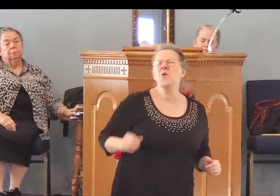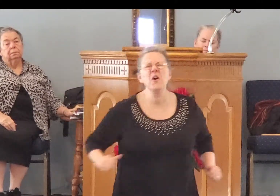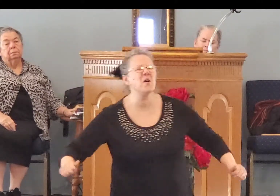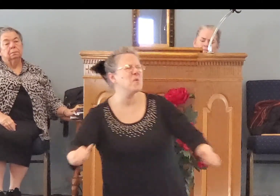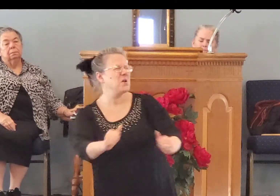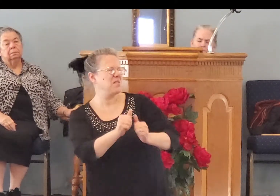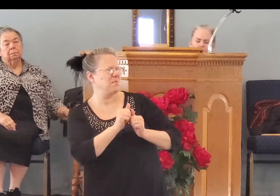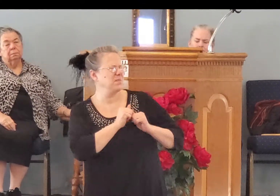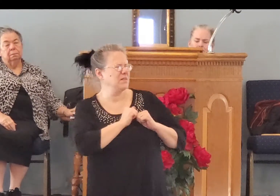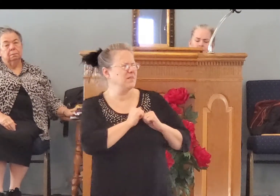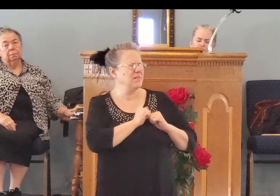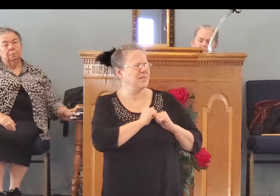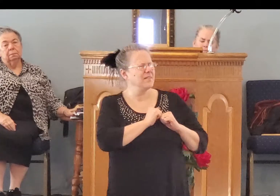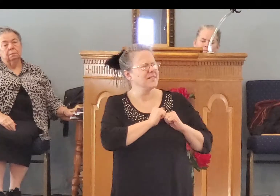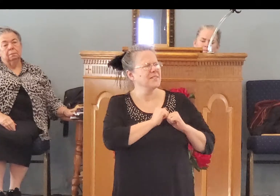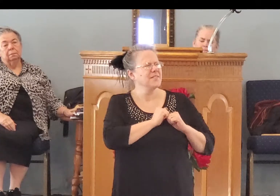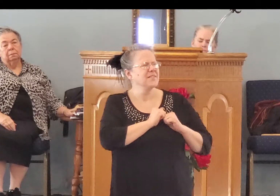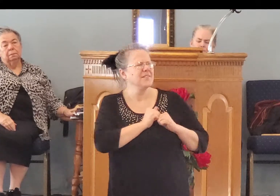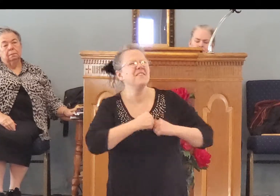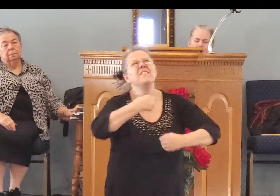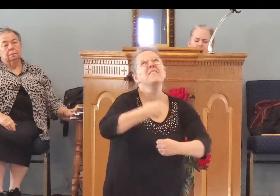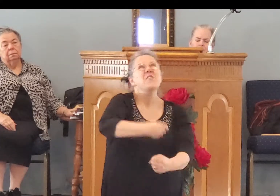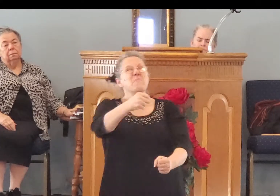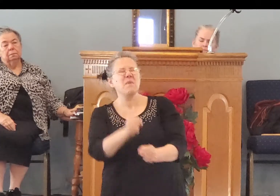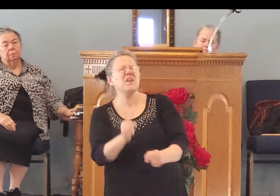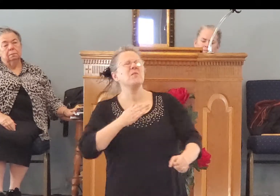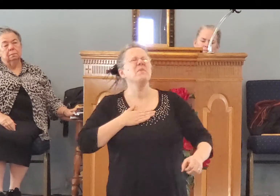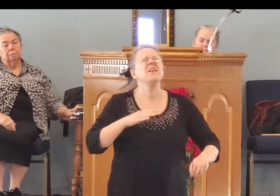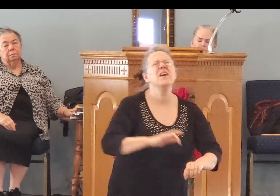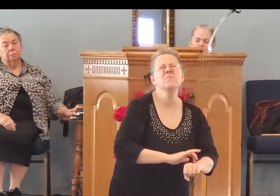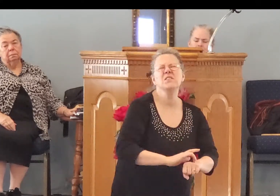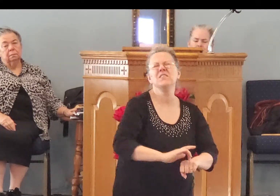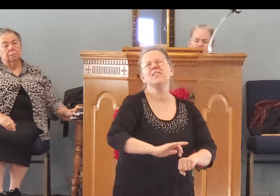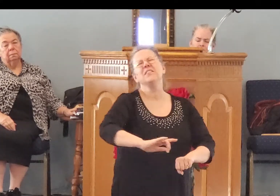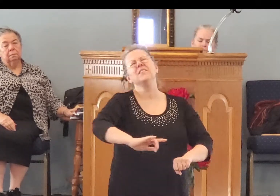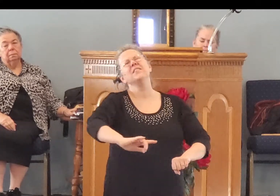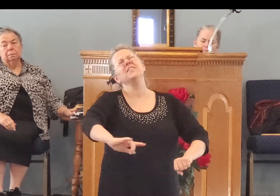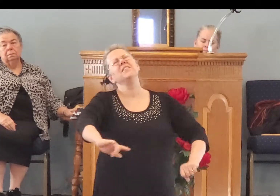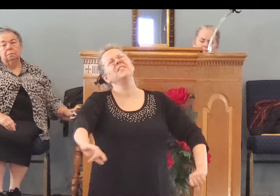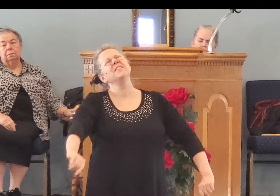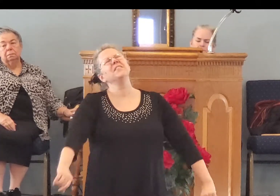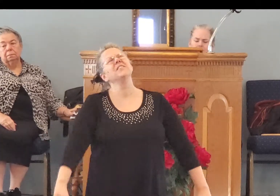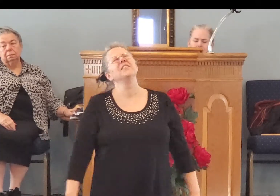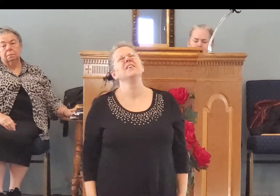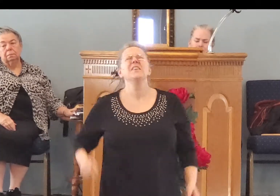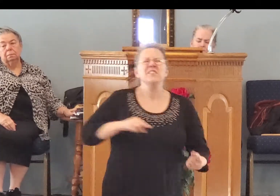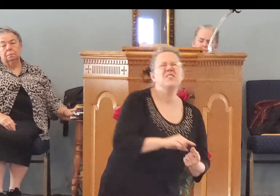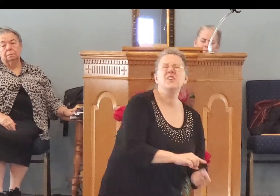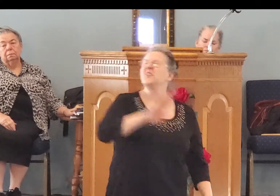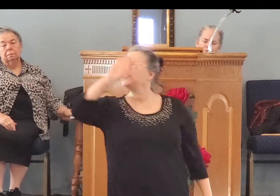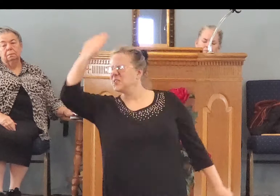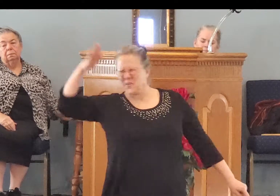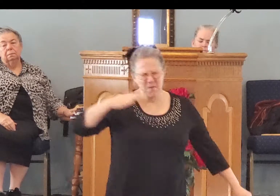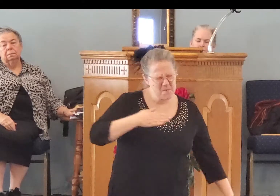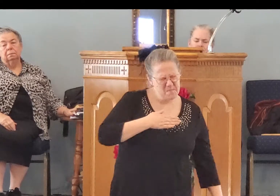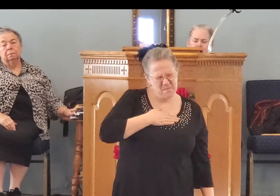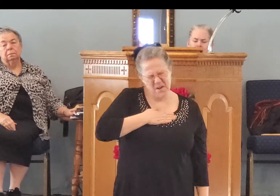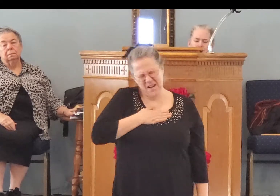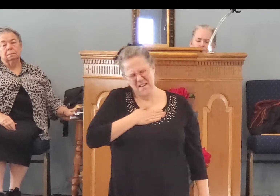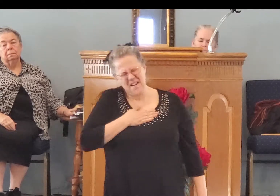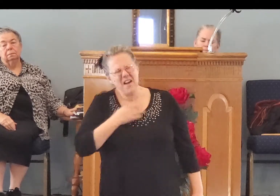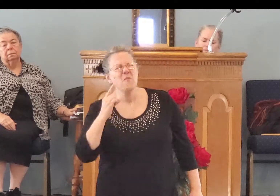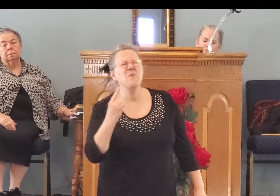and you are with me Make me easy, till you